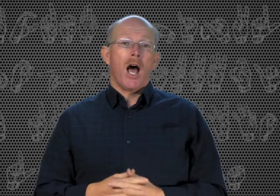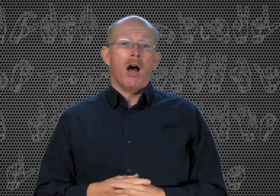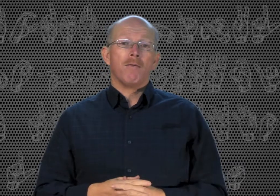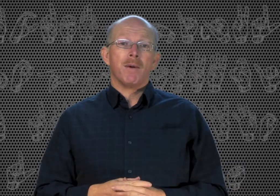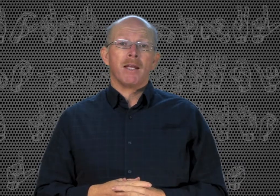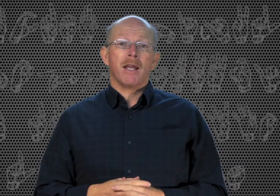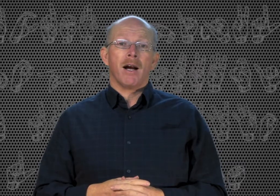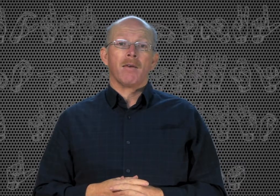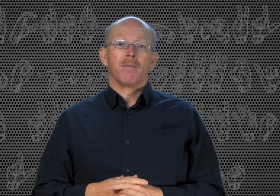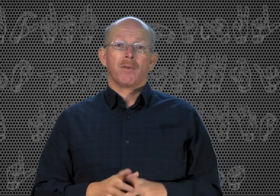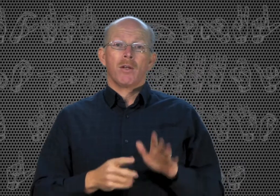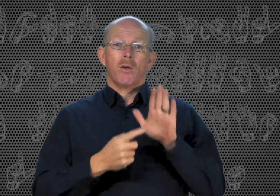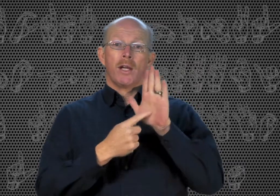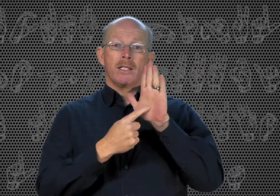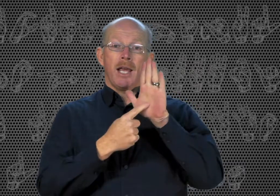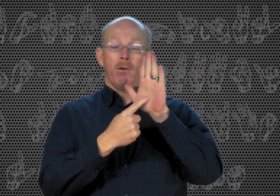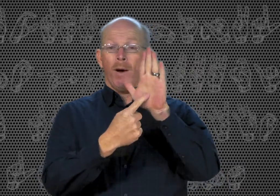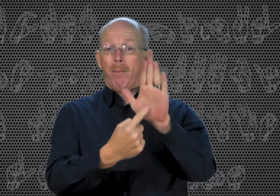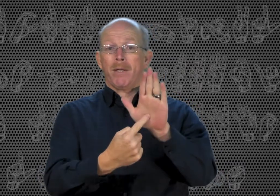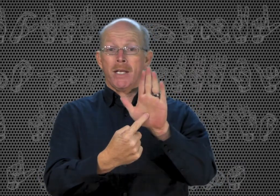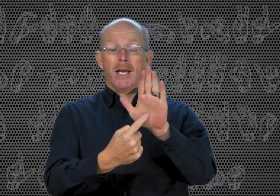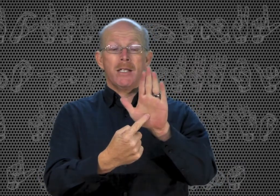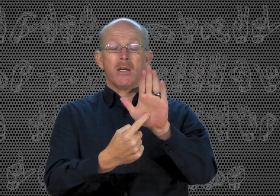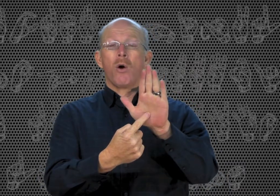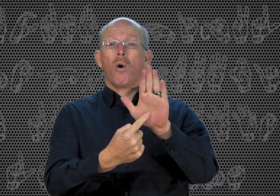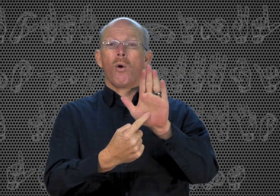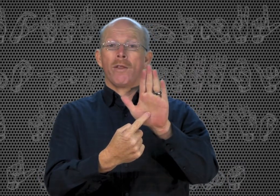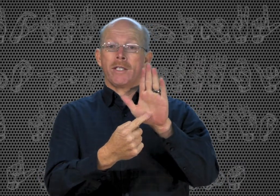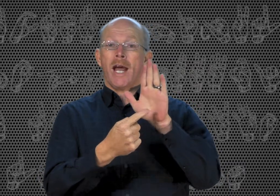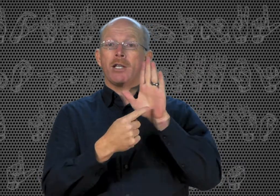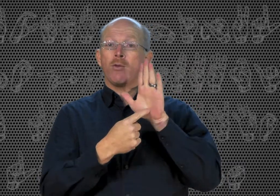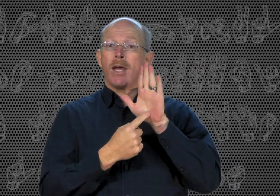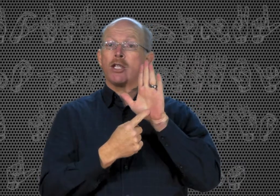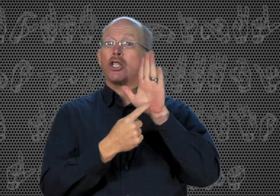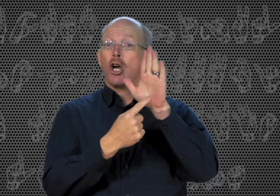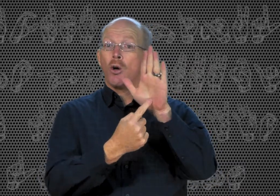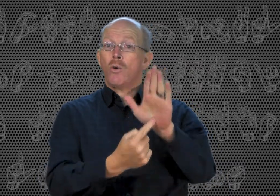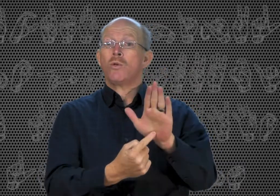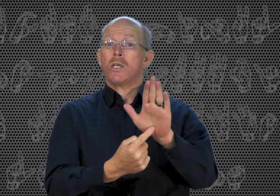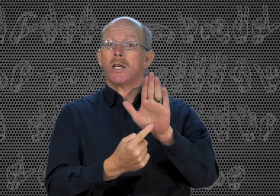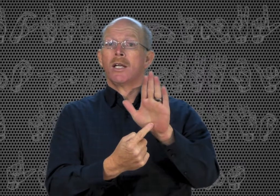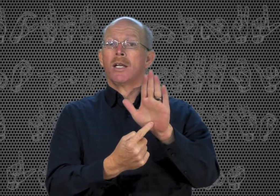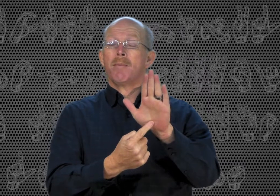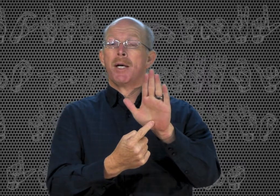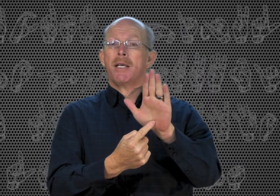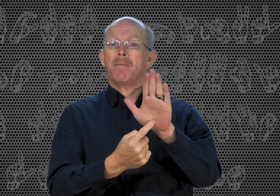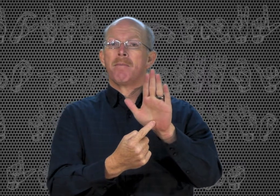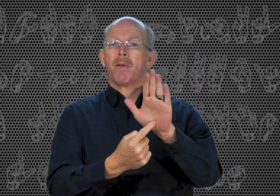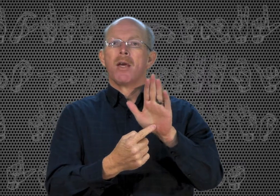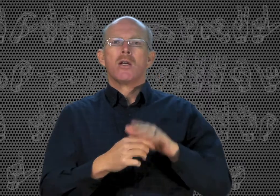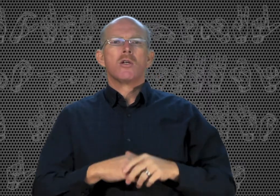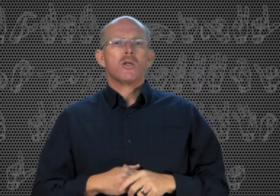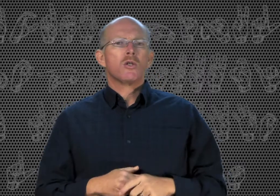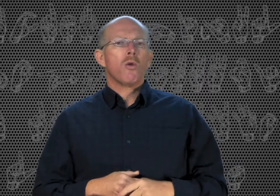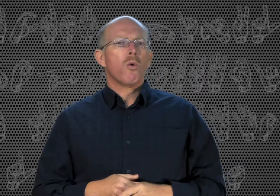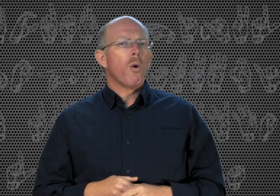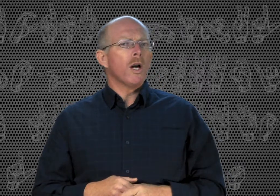of mean there? You can say represents. Or the statue that shows liberty. So the word